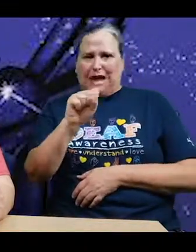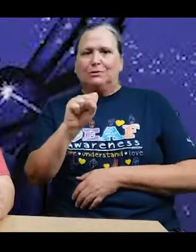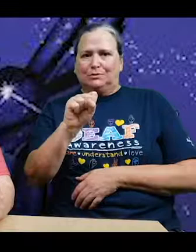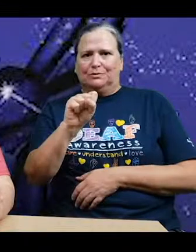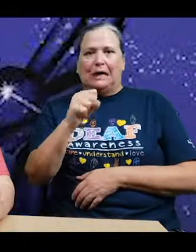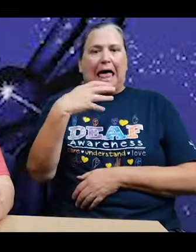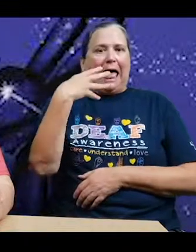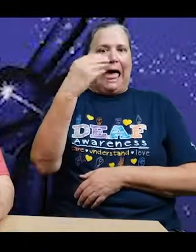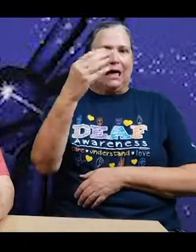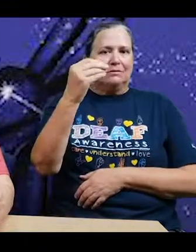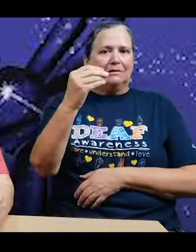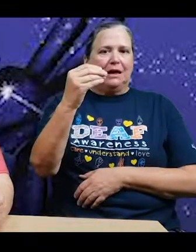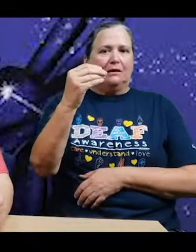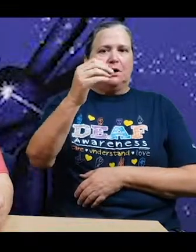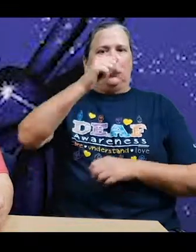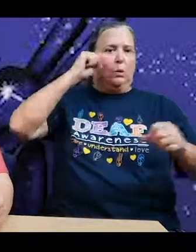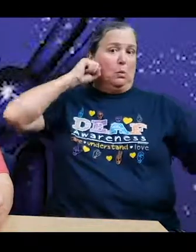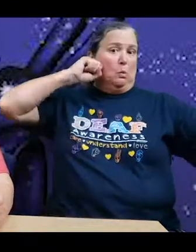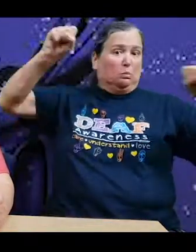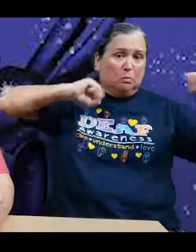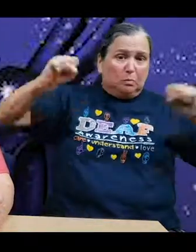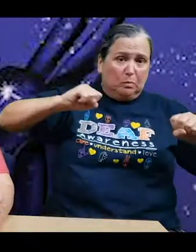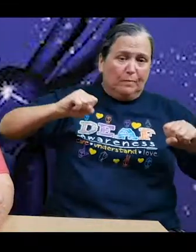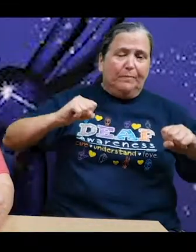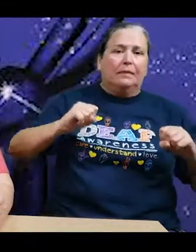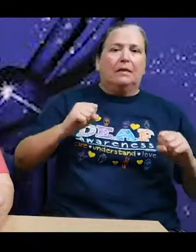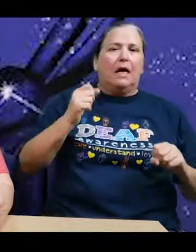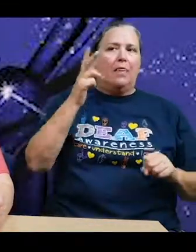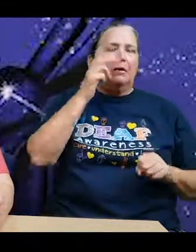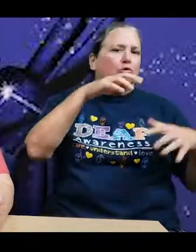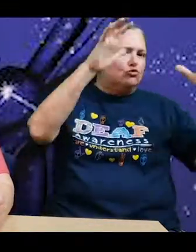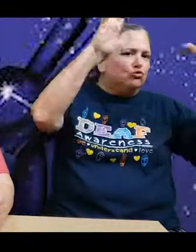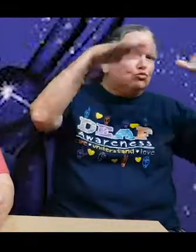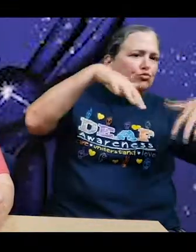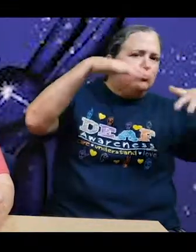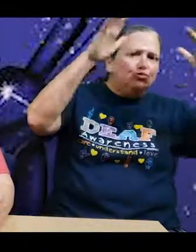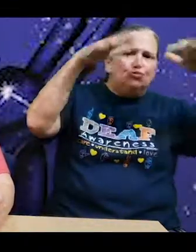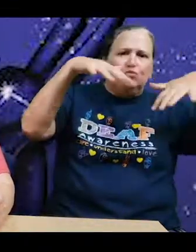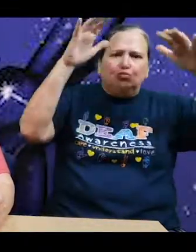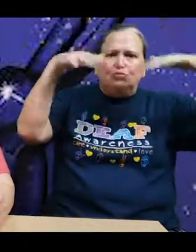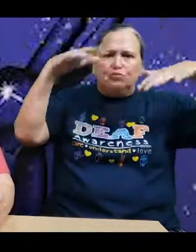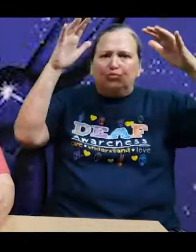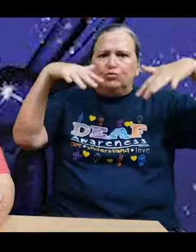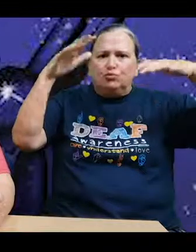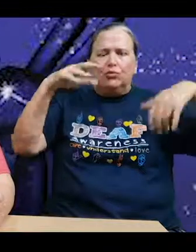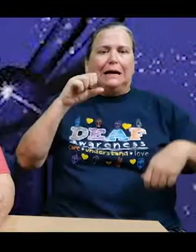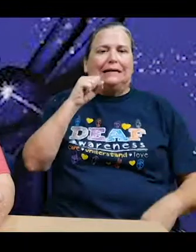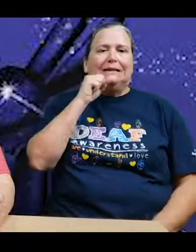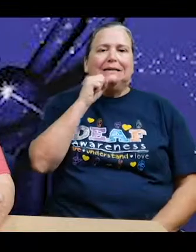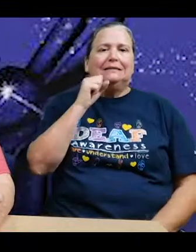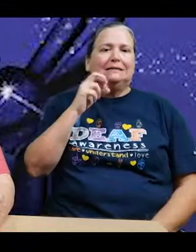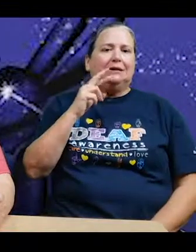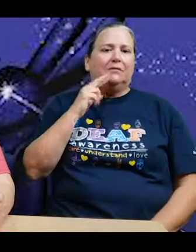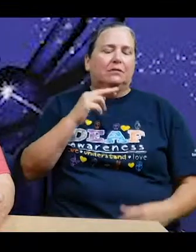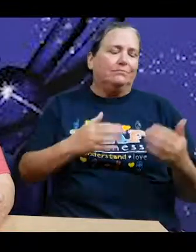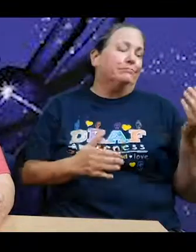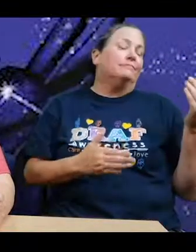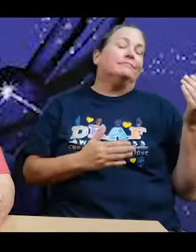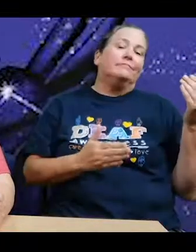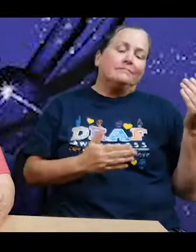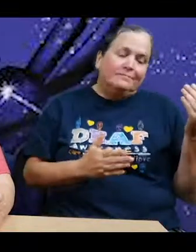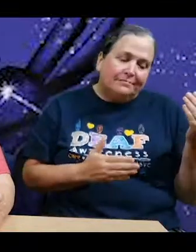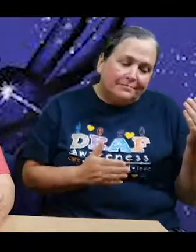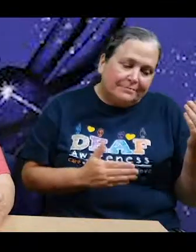cabin, thunder cracked, and then came the sound of rain falling on the tin roof. Sarah Ruth rocked Edward